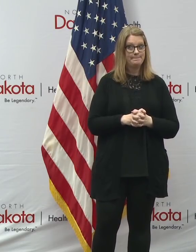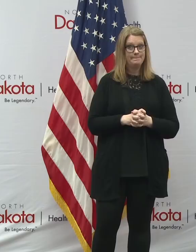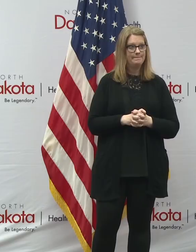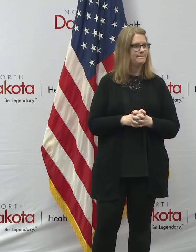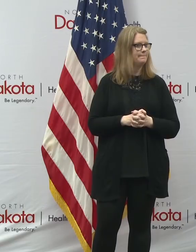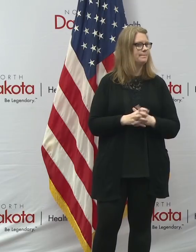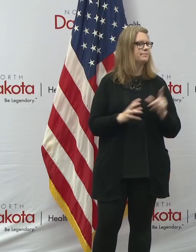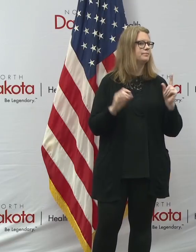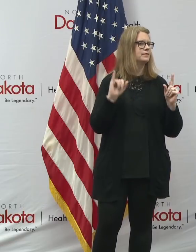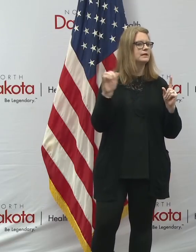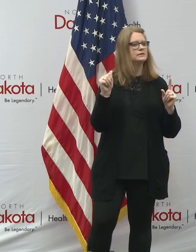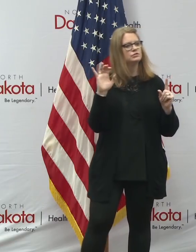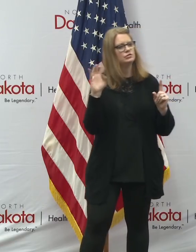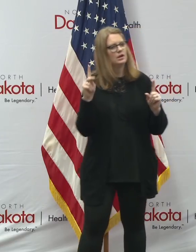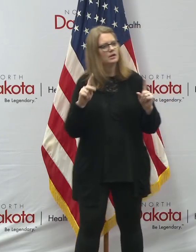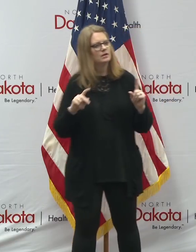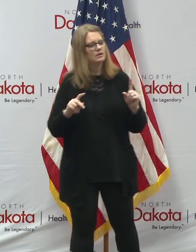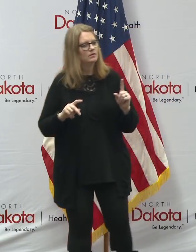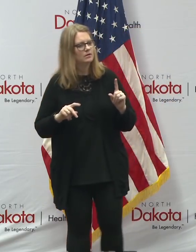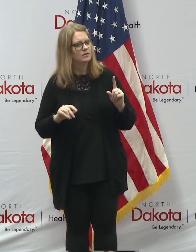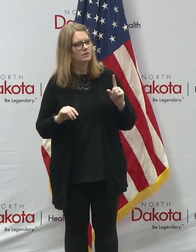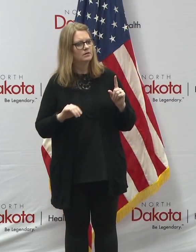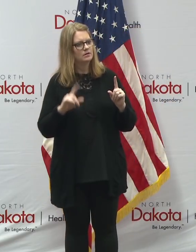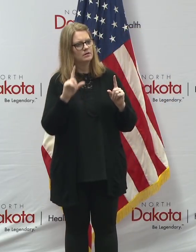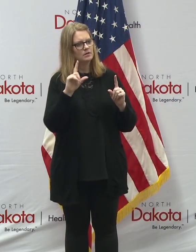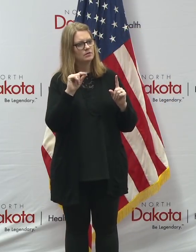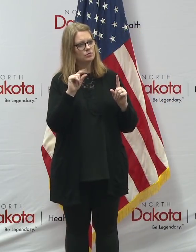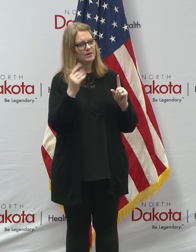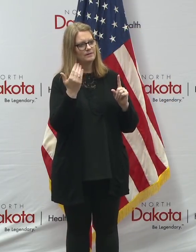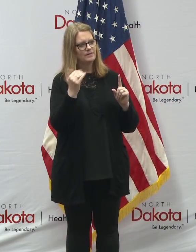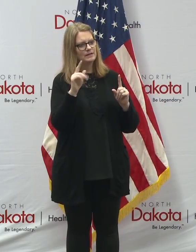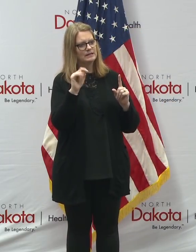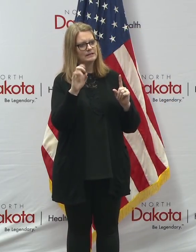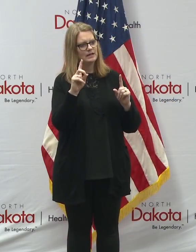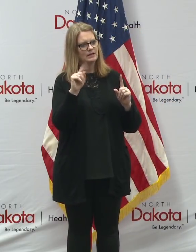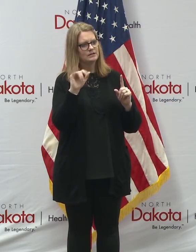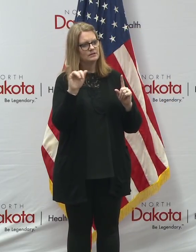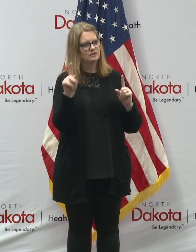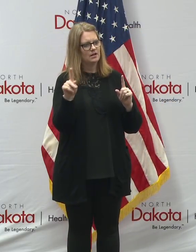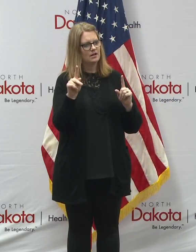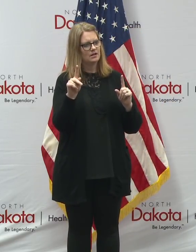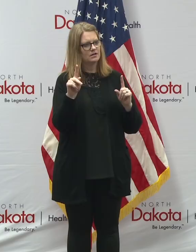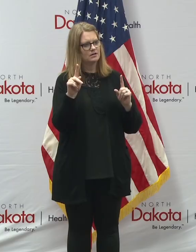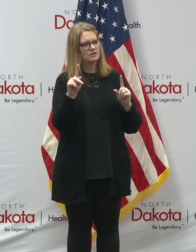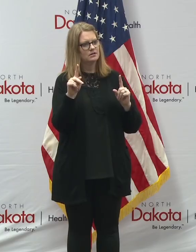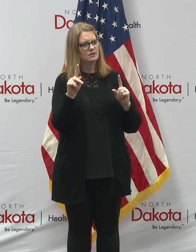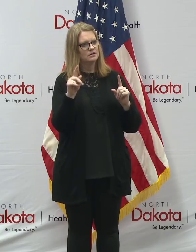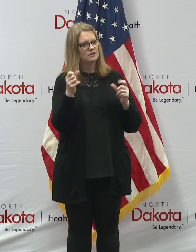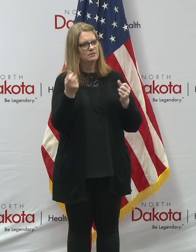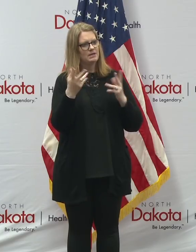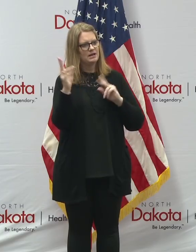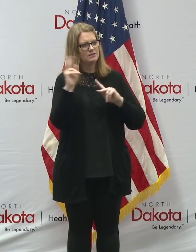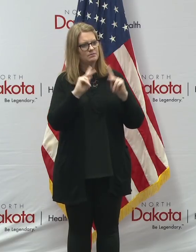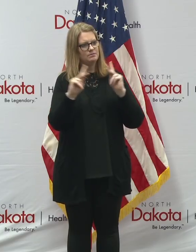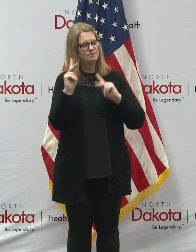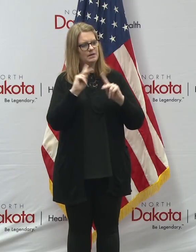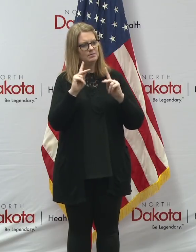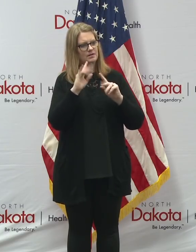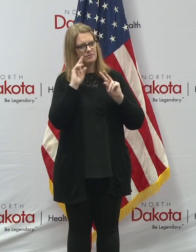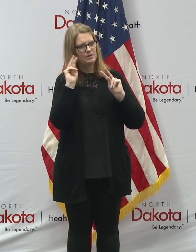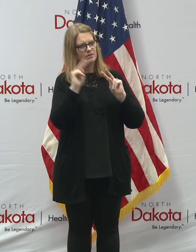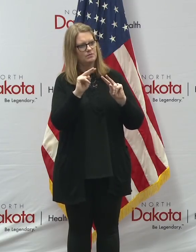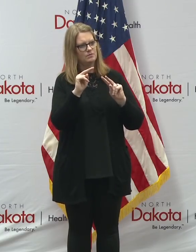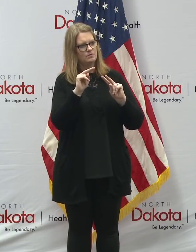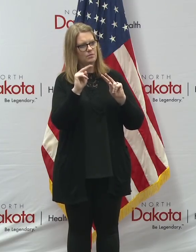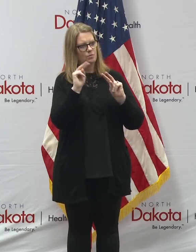Back to Jack. Uh, a 2015 TED Talk by Bill Gates has drawn some attention for, you know, his proposed response